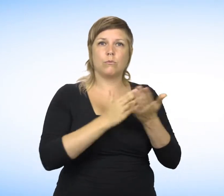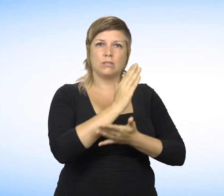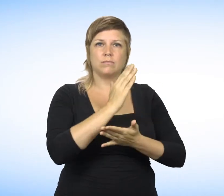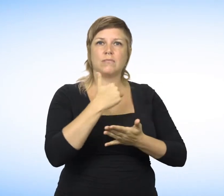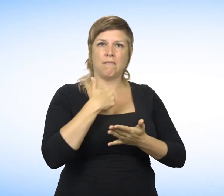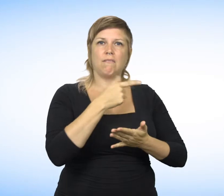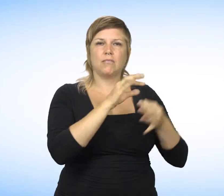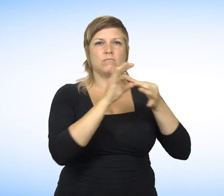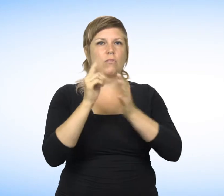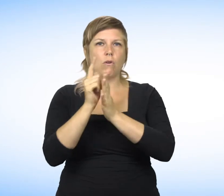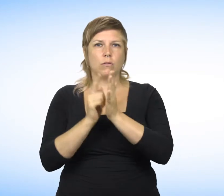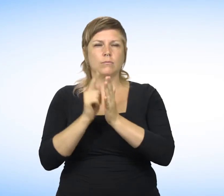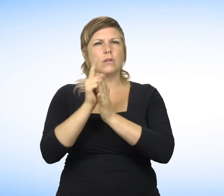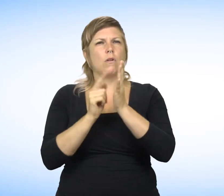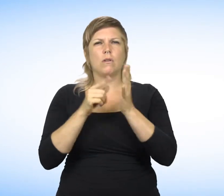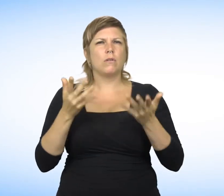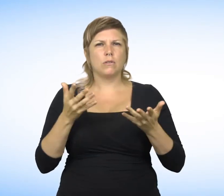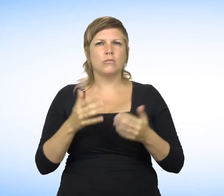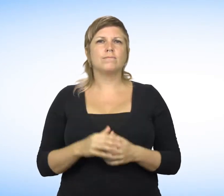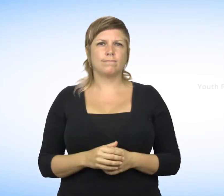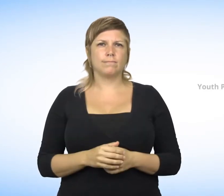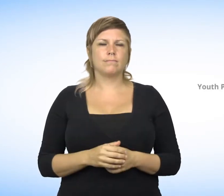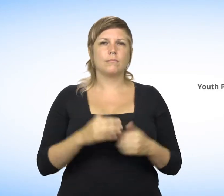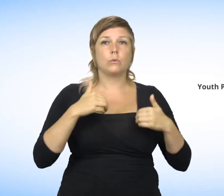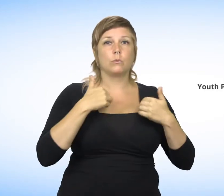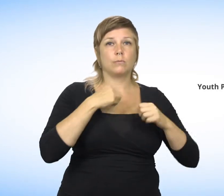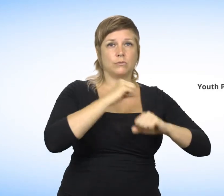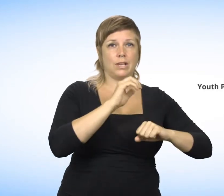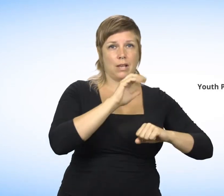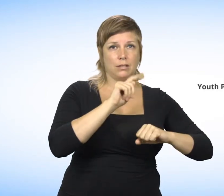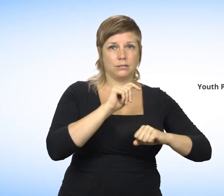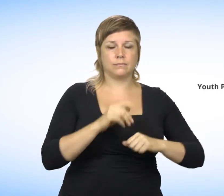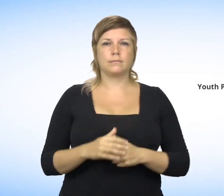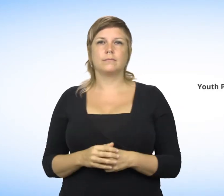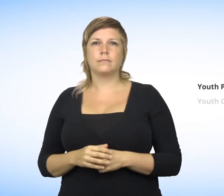the Youth Protection Act and the Youth Criminal Justice Act.